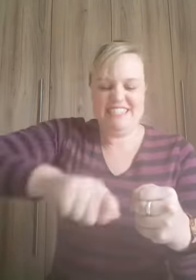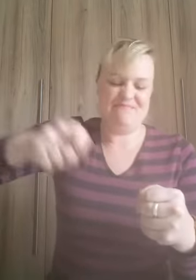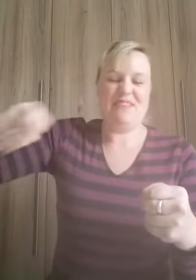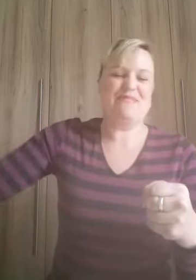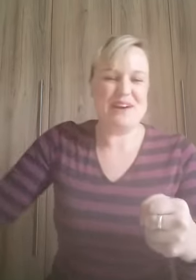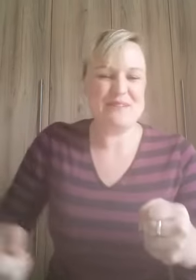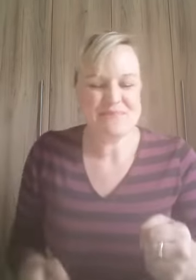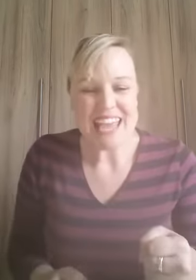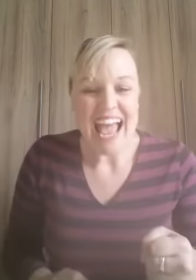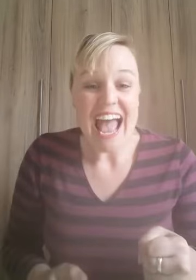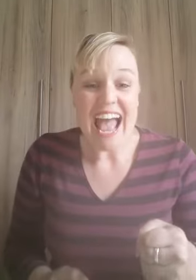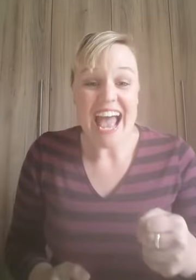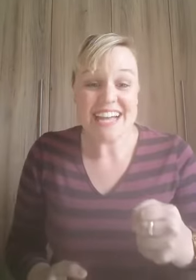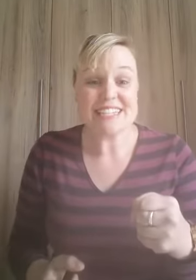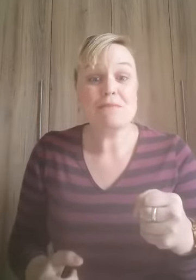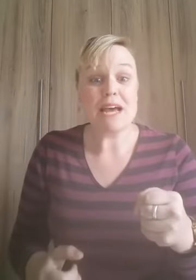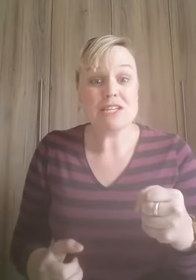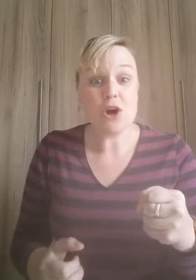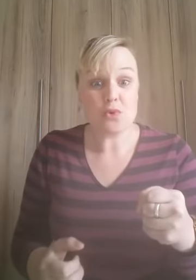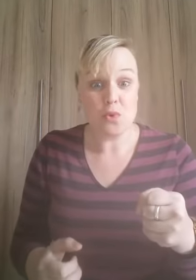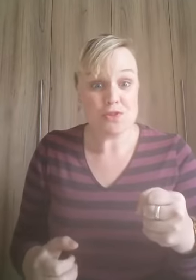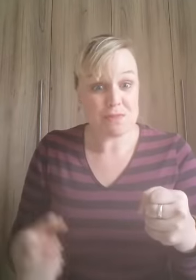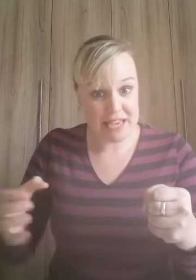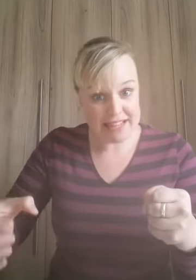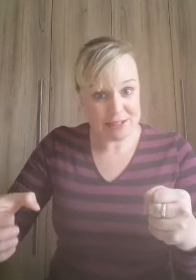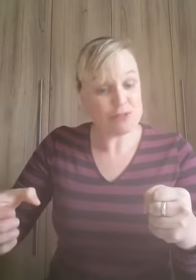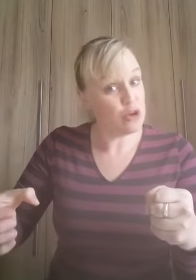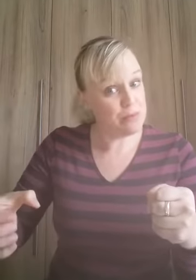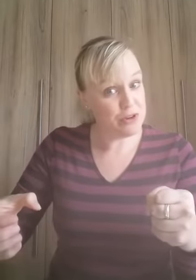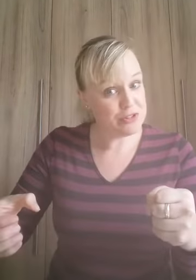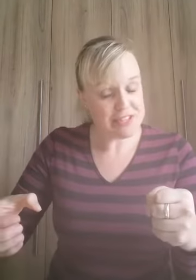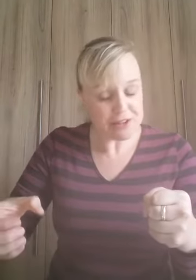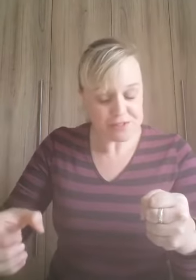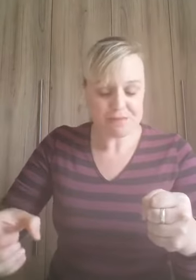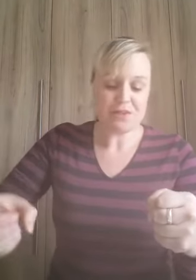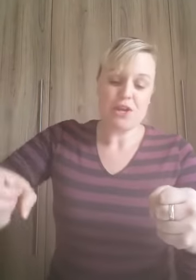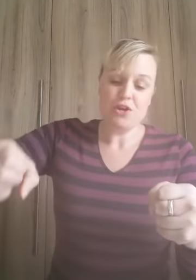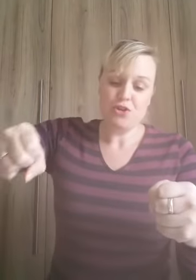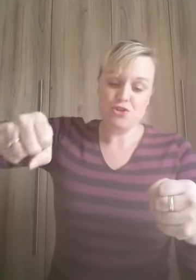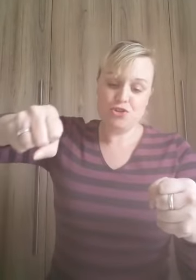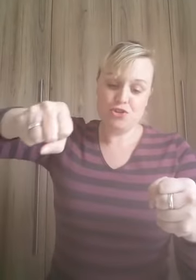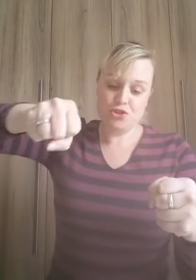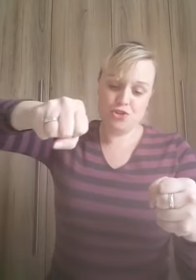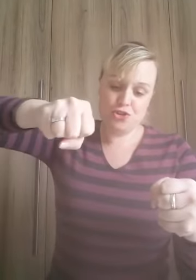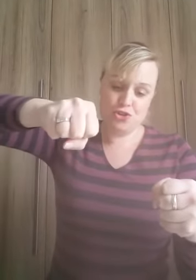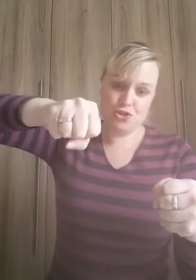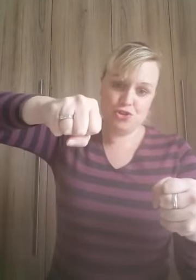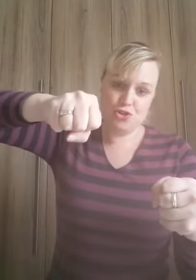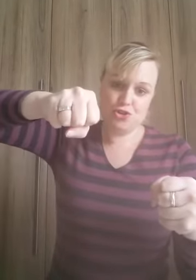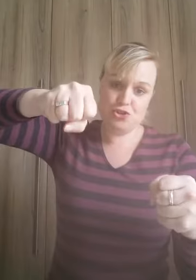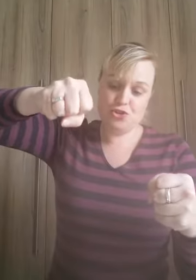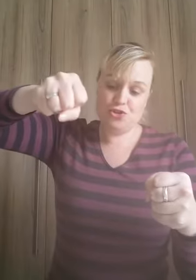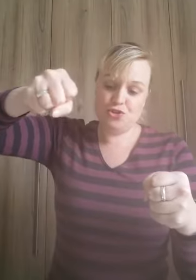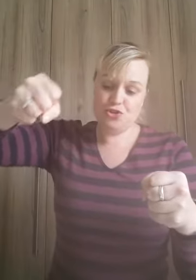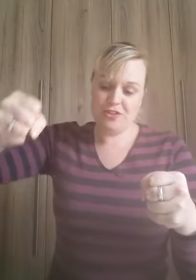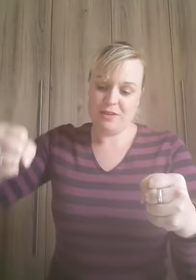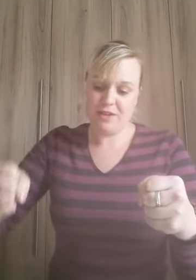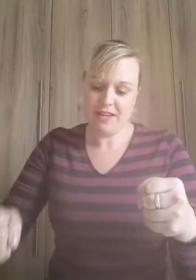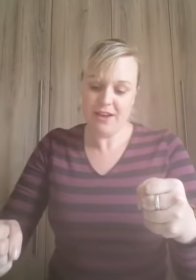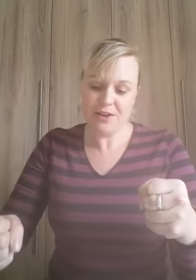there we go and some nice hot water from the kettle don't burn yourselves there we go